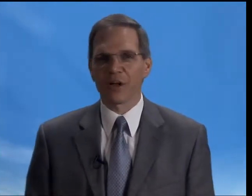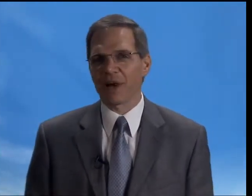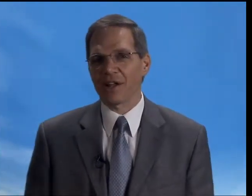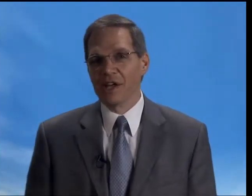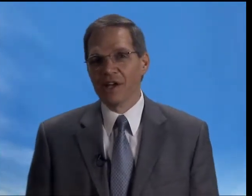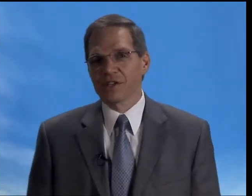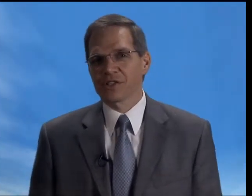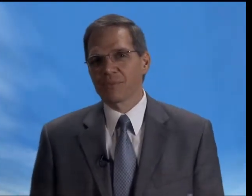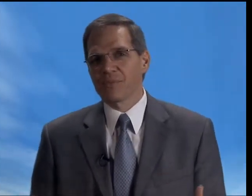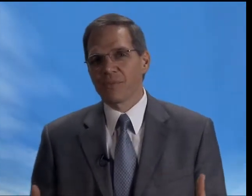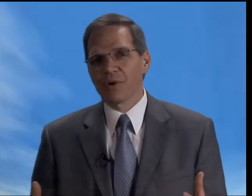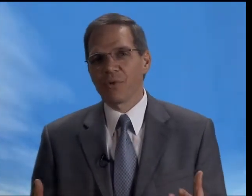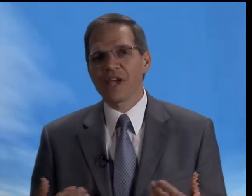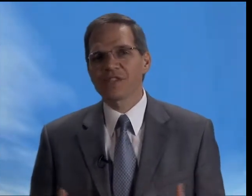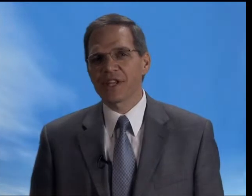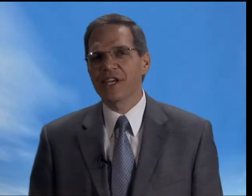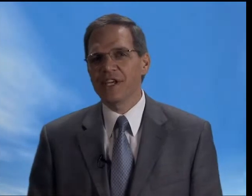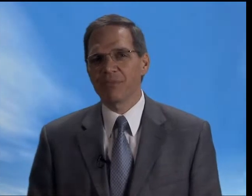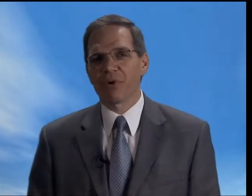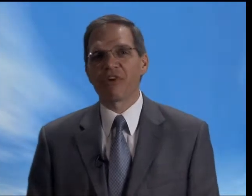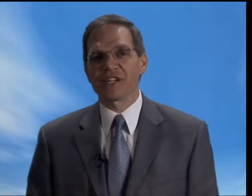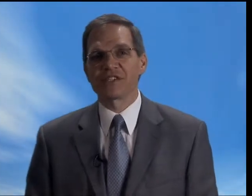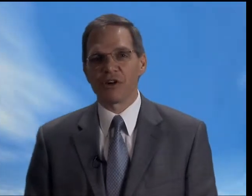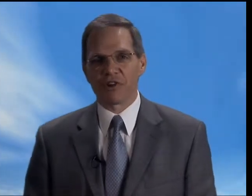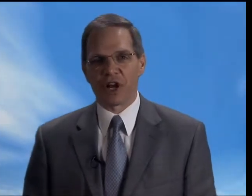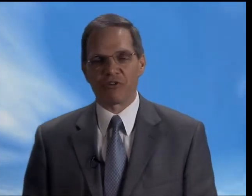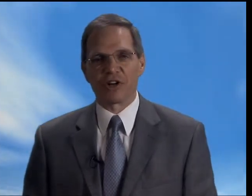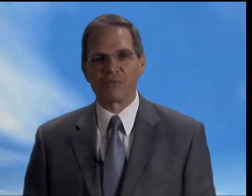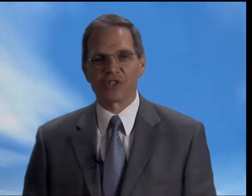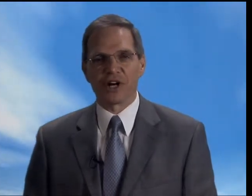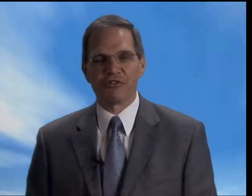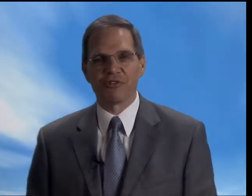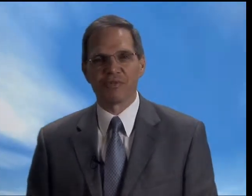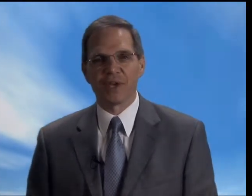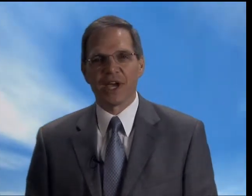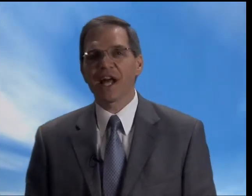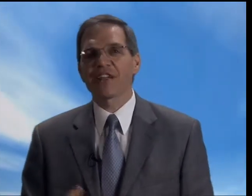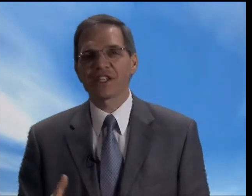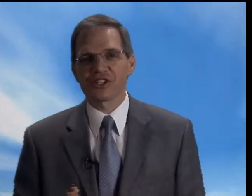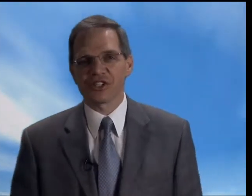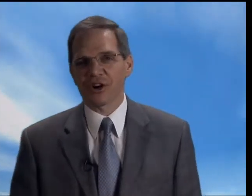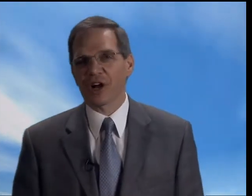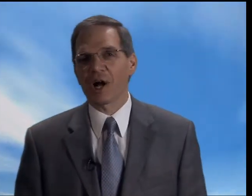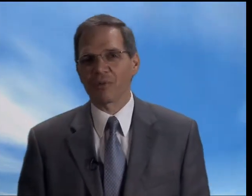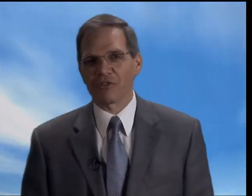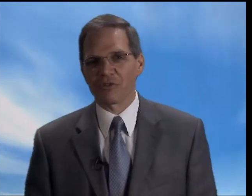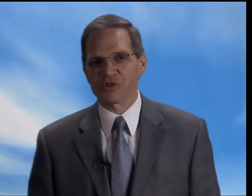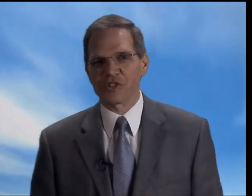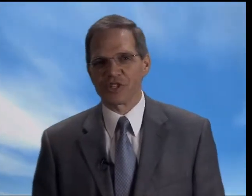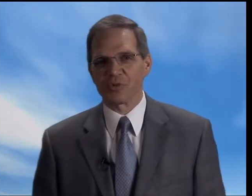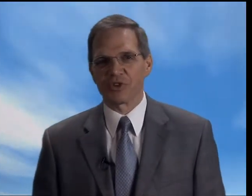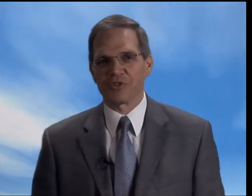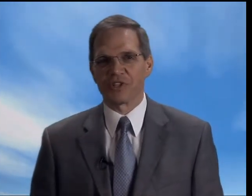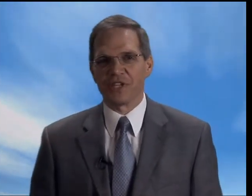about some ways that he provides self-care for himself. And I'd like to share a couple of those things with you today.